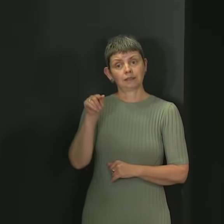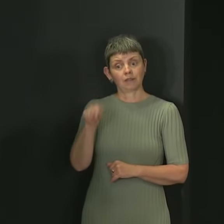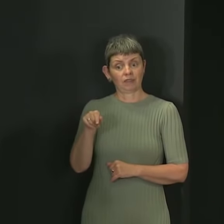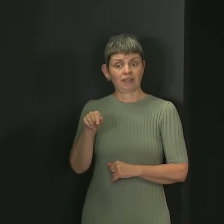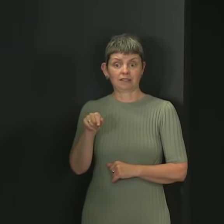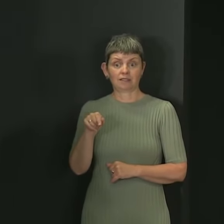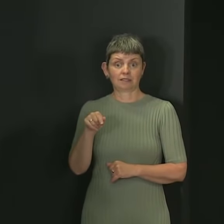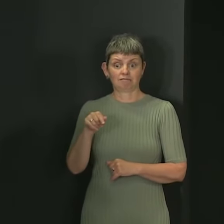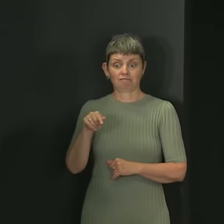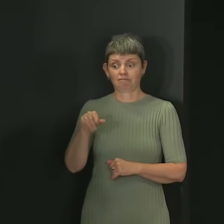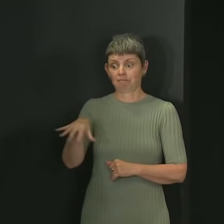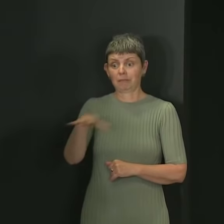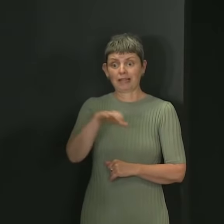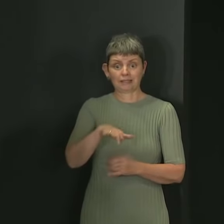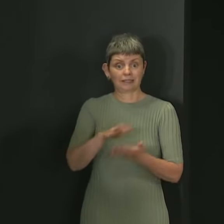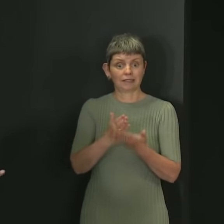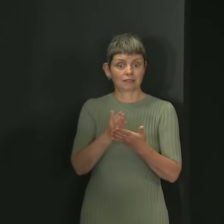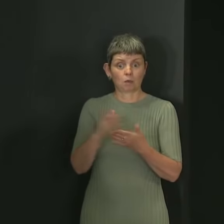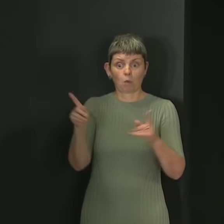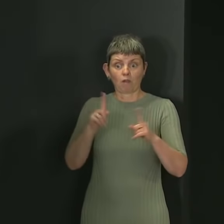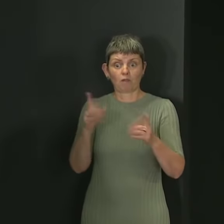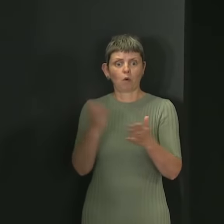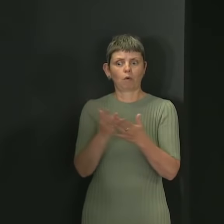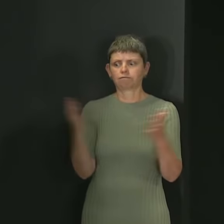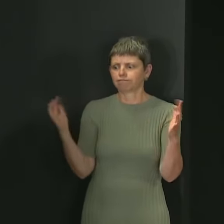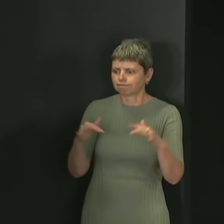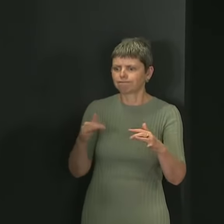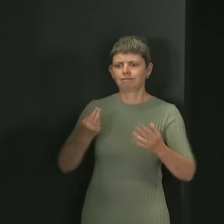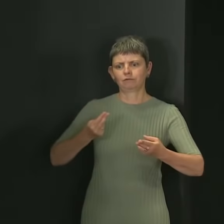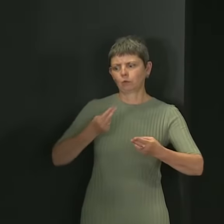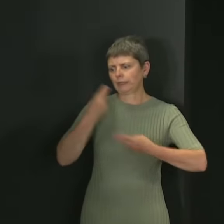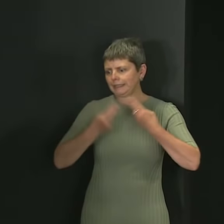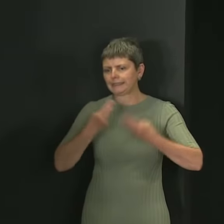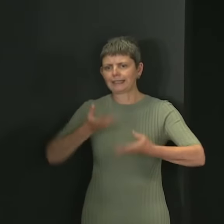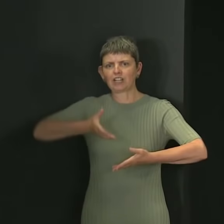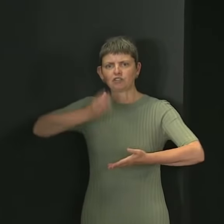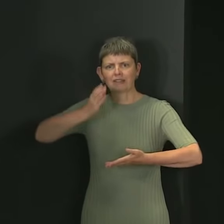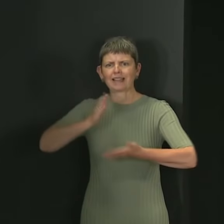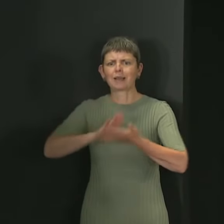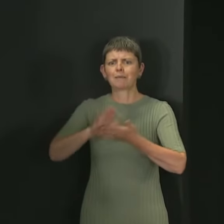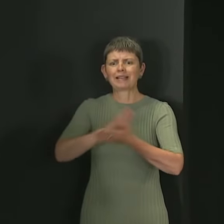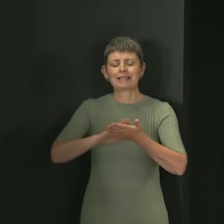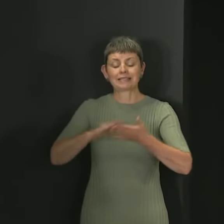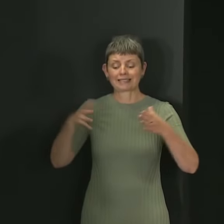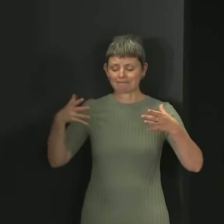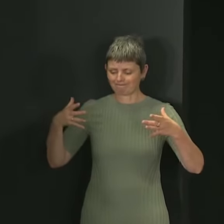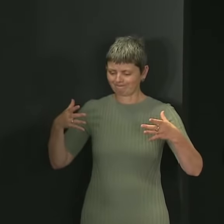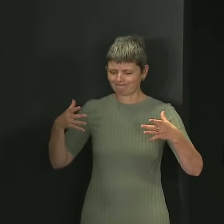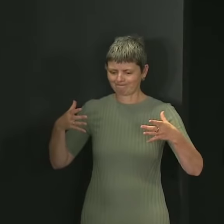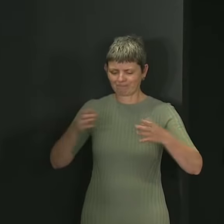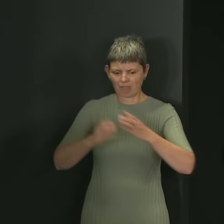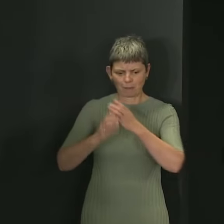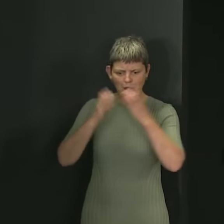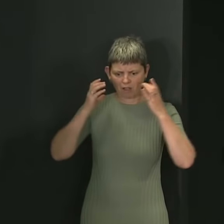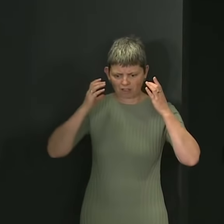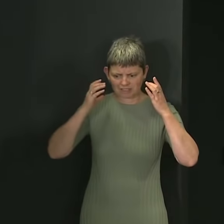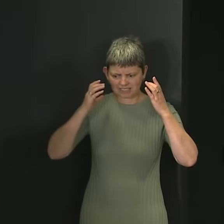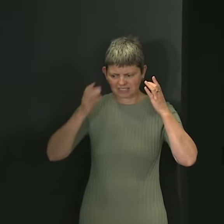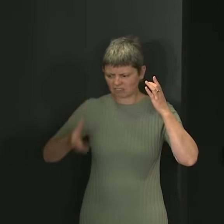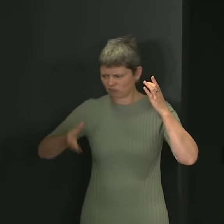come together and they may be either eating or drinking, and that makes mask wearing a real practical and logistical